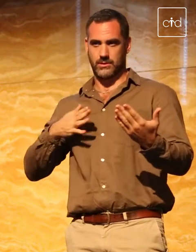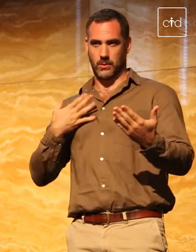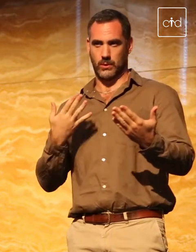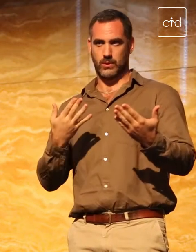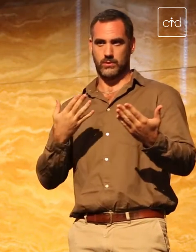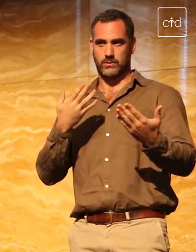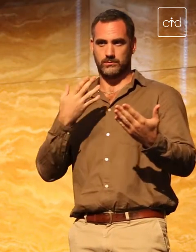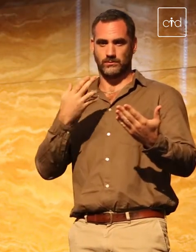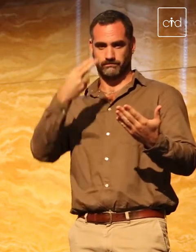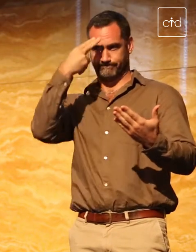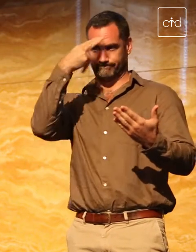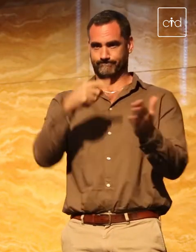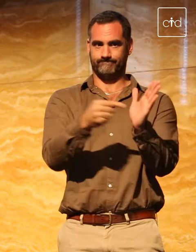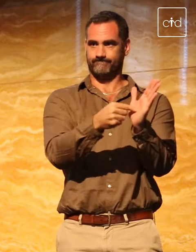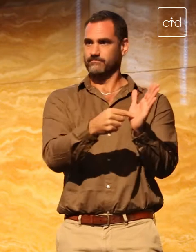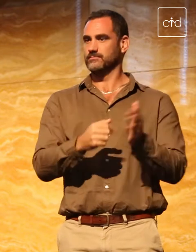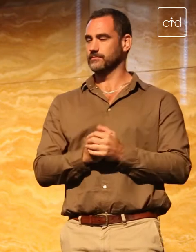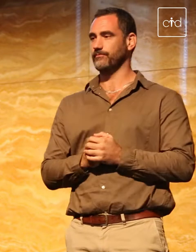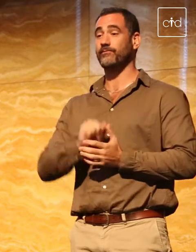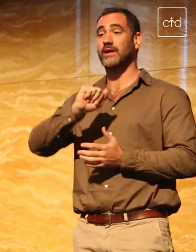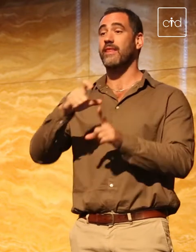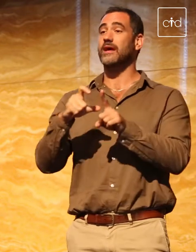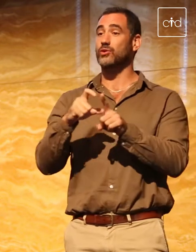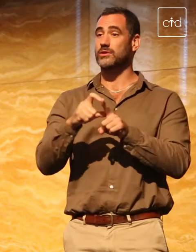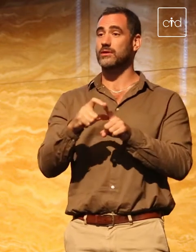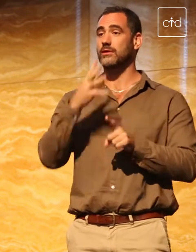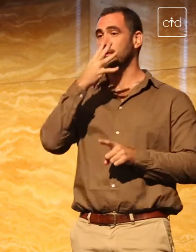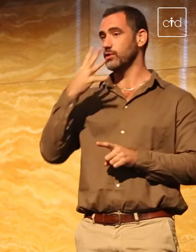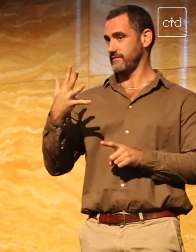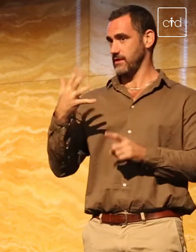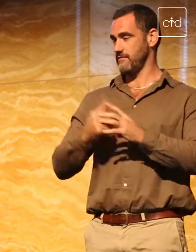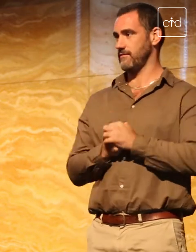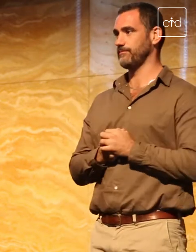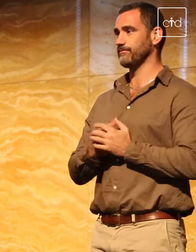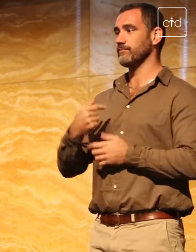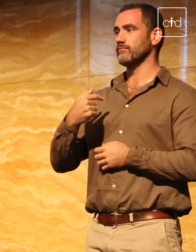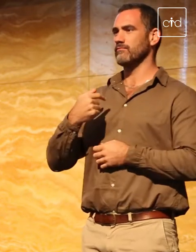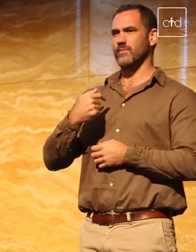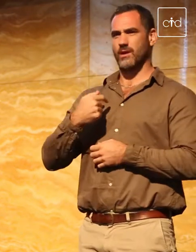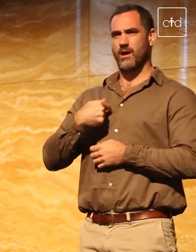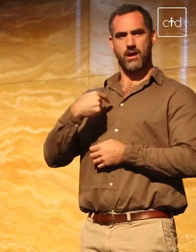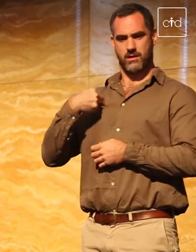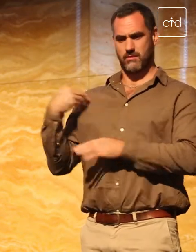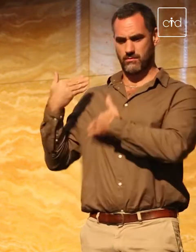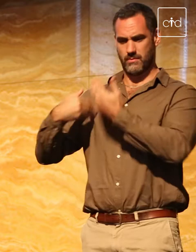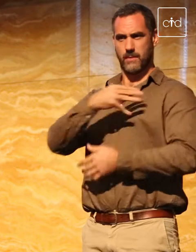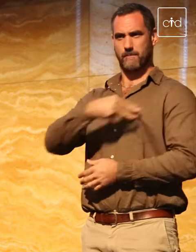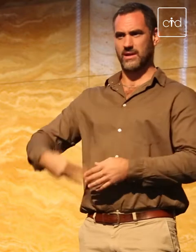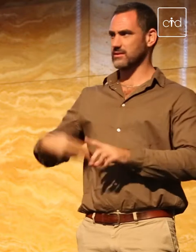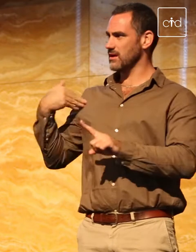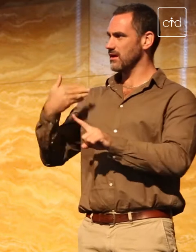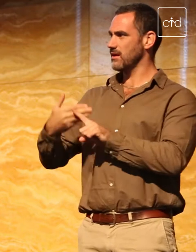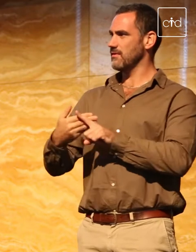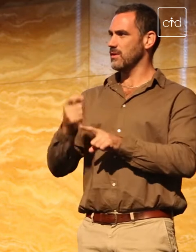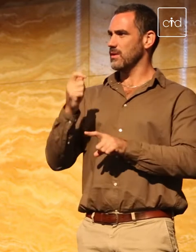say that they had a daughter who was 45. I've only been the minister in this portfolio now for just